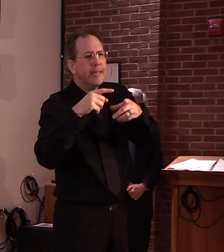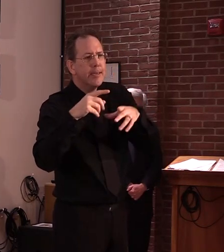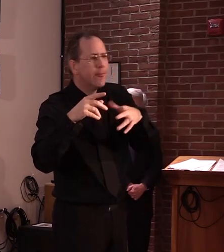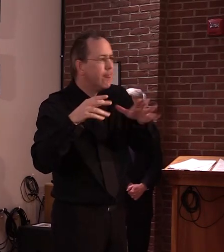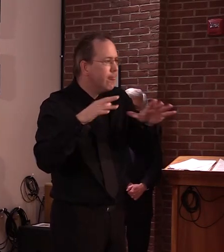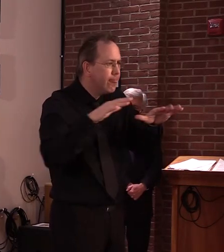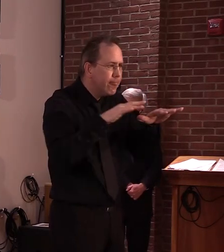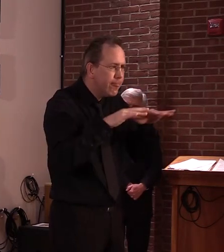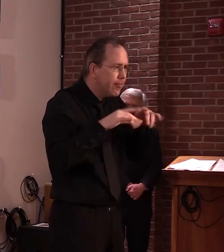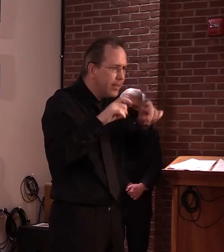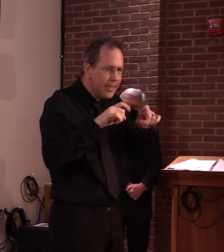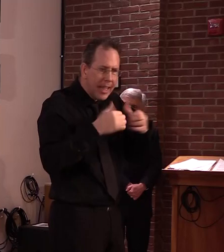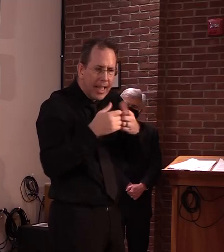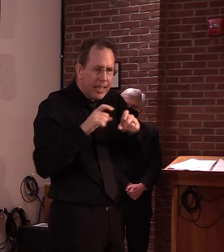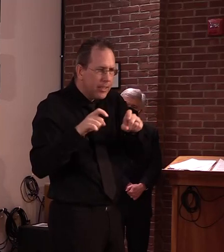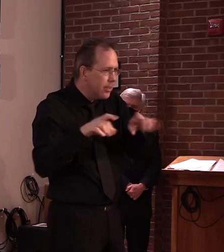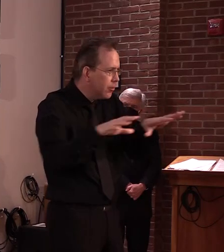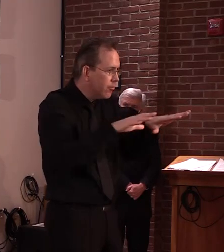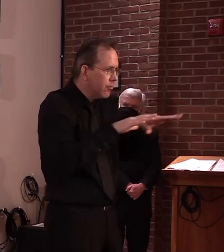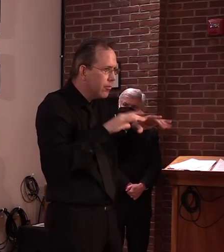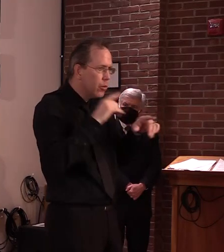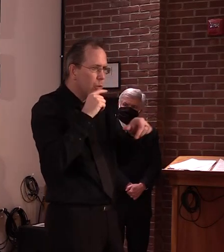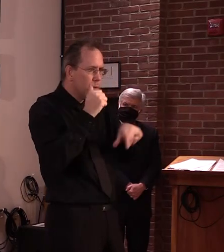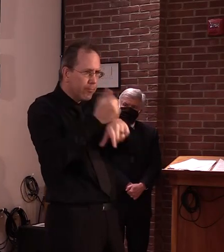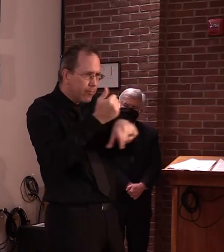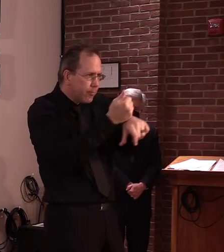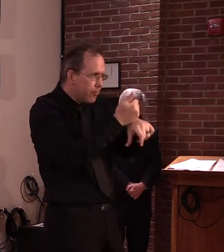that's where we're going, hopefully going in the future.